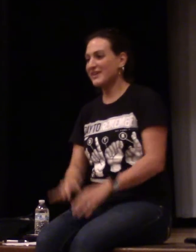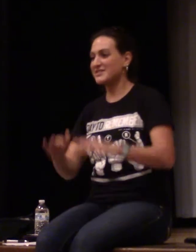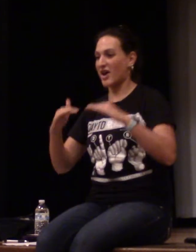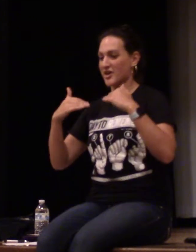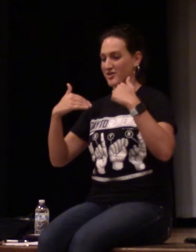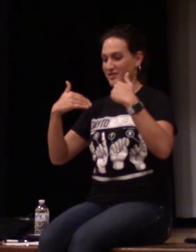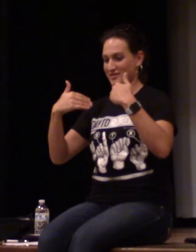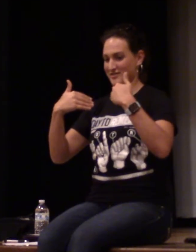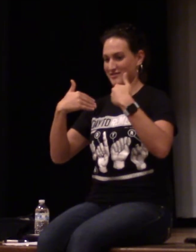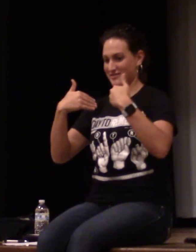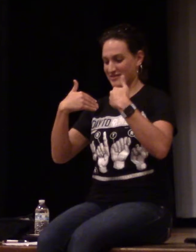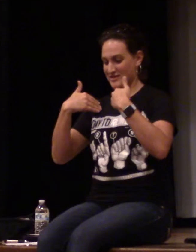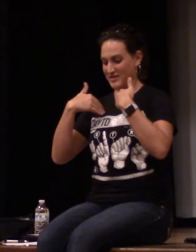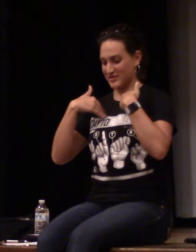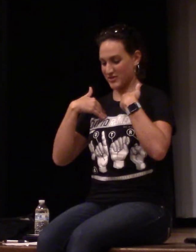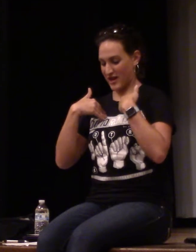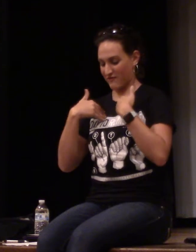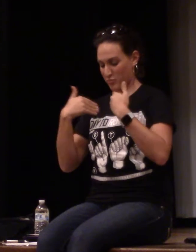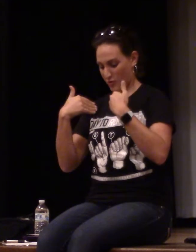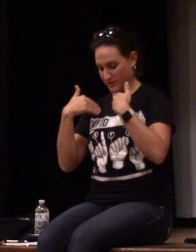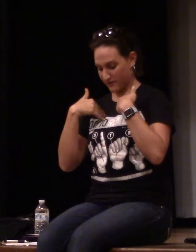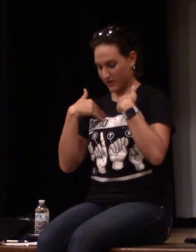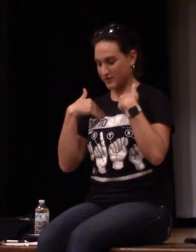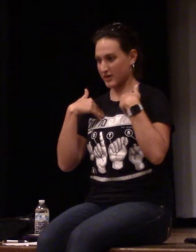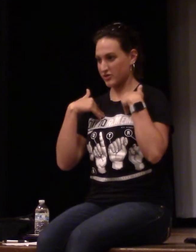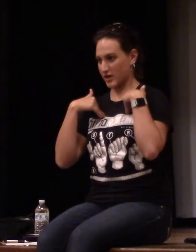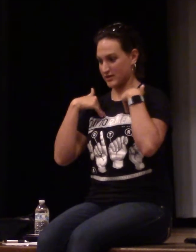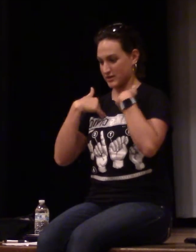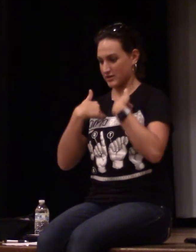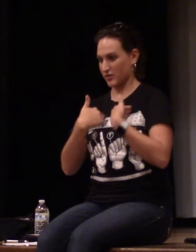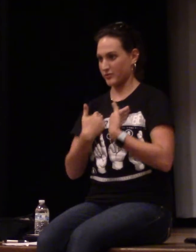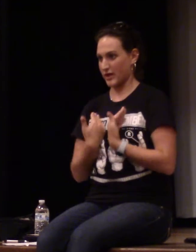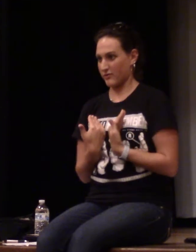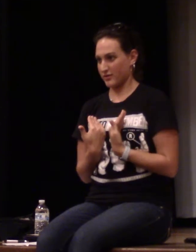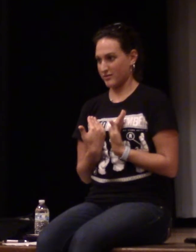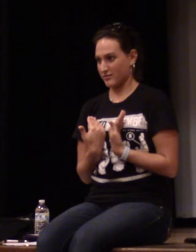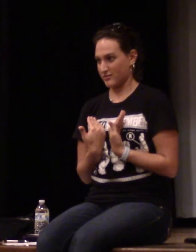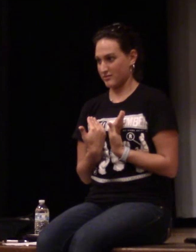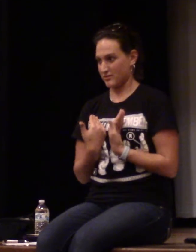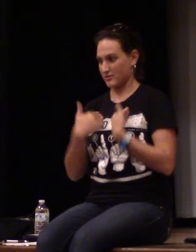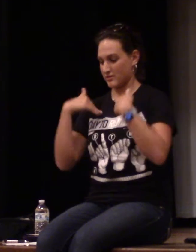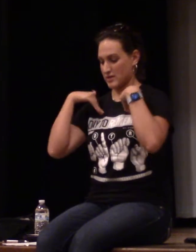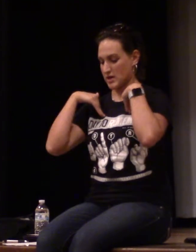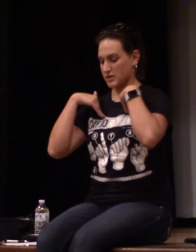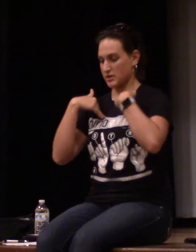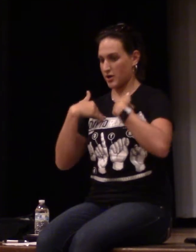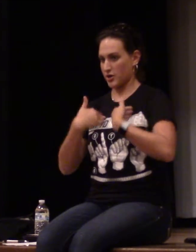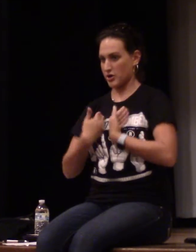Tired. So you're going to have your pointer fingers on your chest and it's going to go down. Tired.